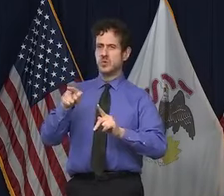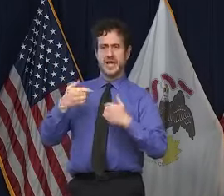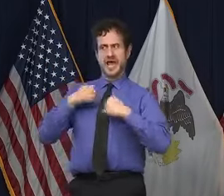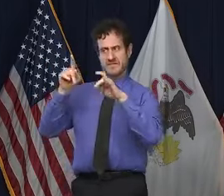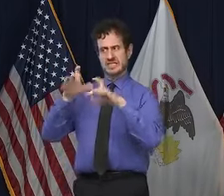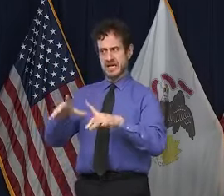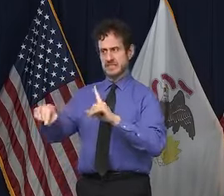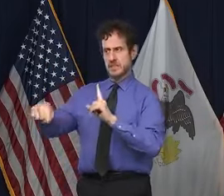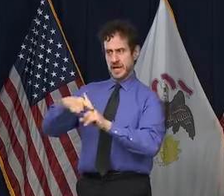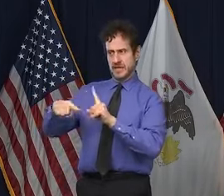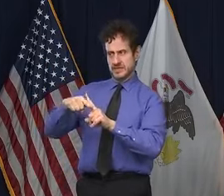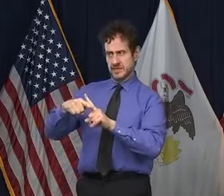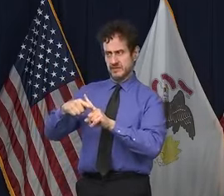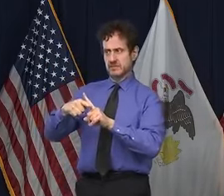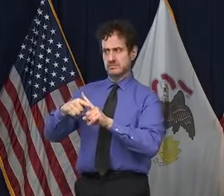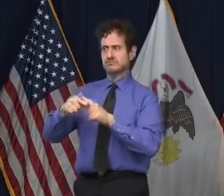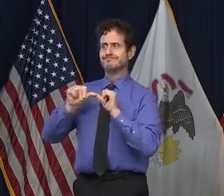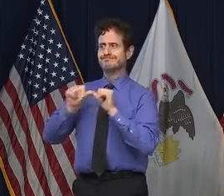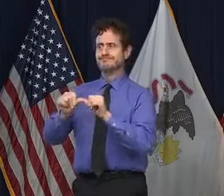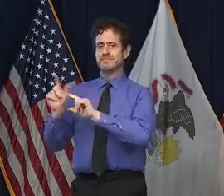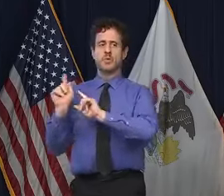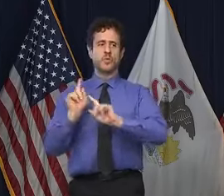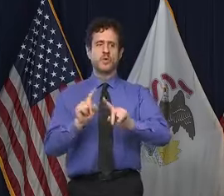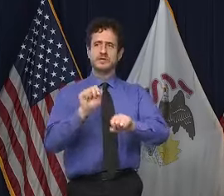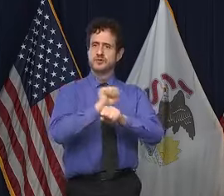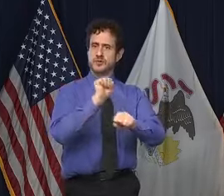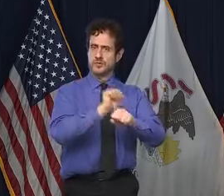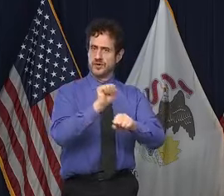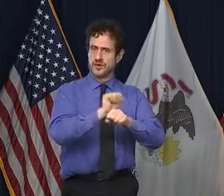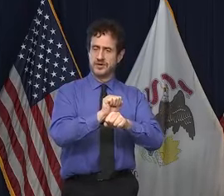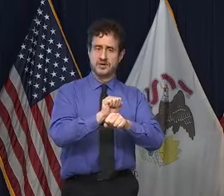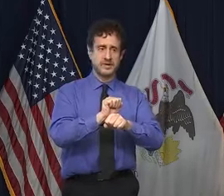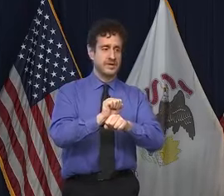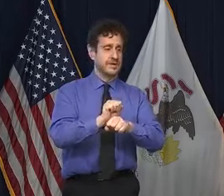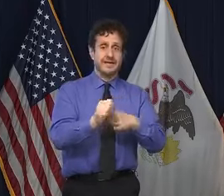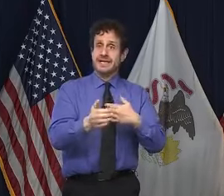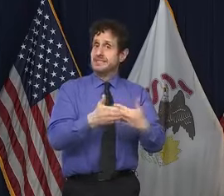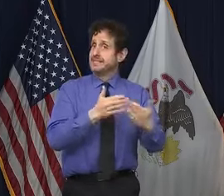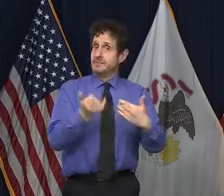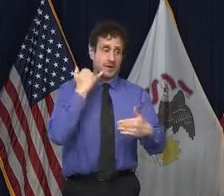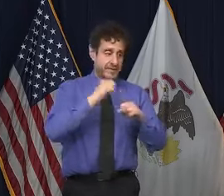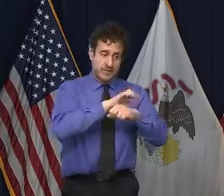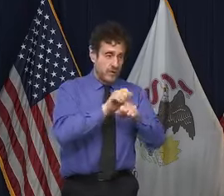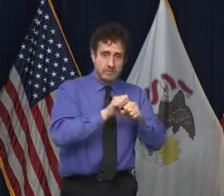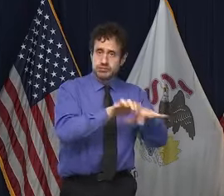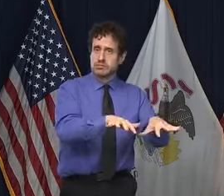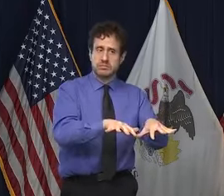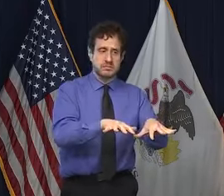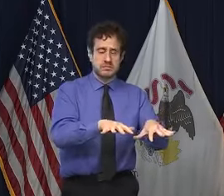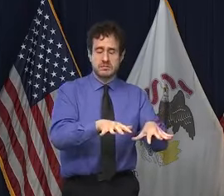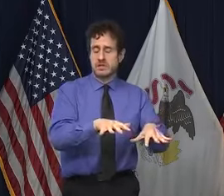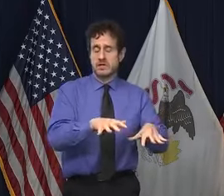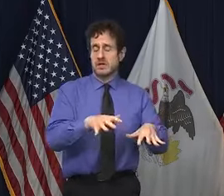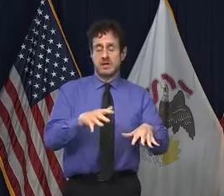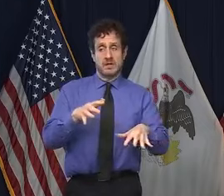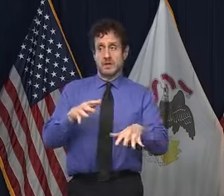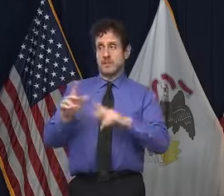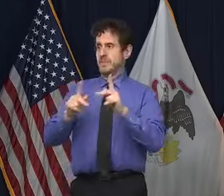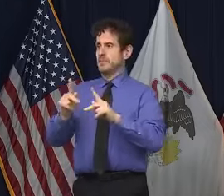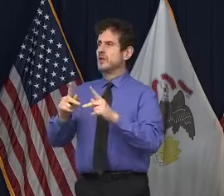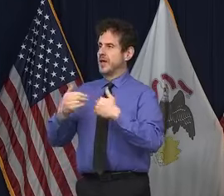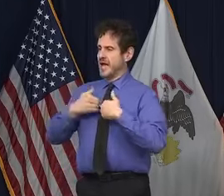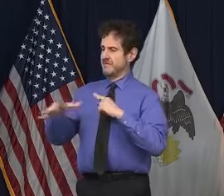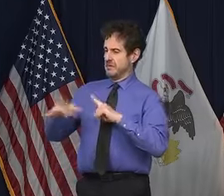continued to work there when there was, no matter if there was an outbreak or not, why would someone come to work who tested